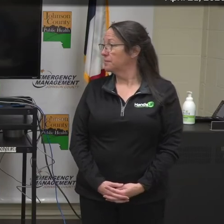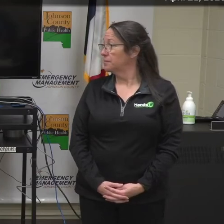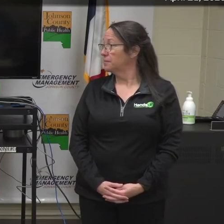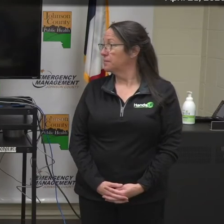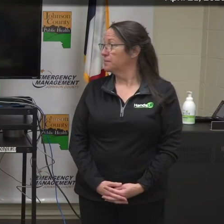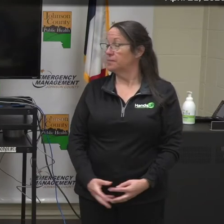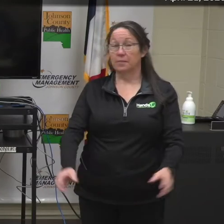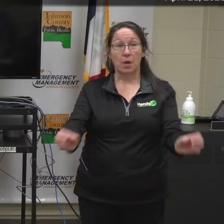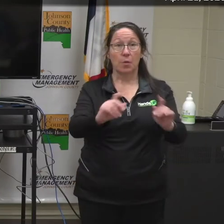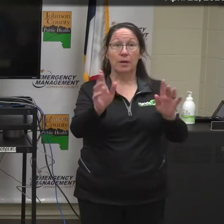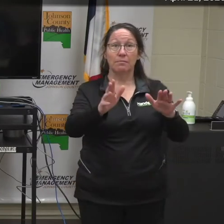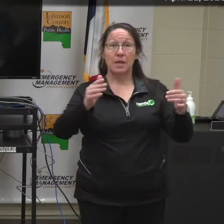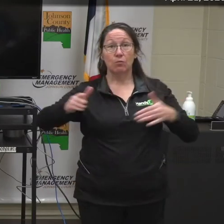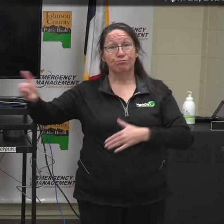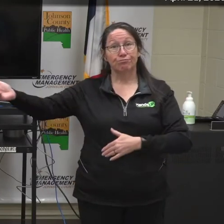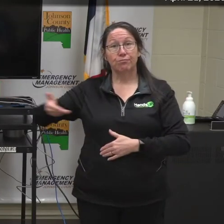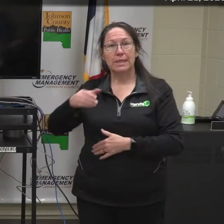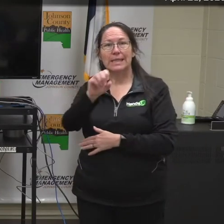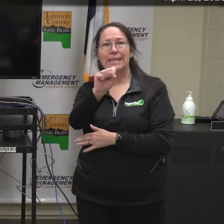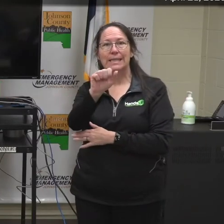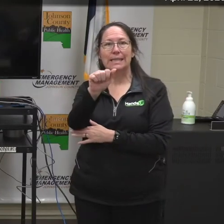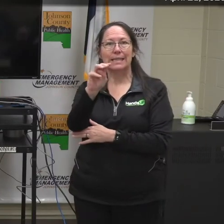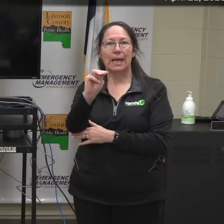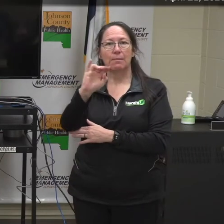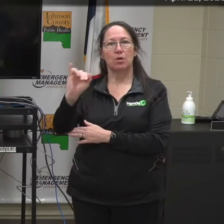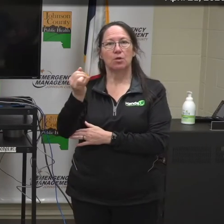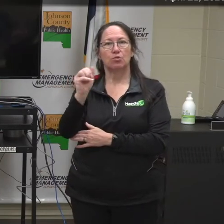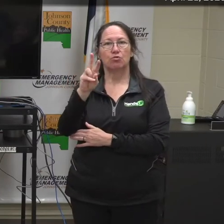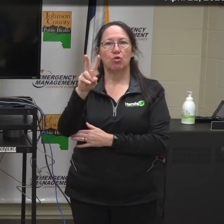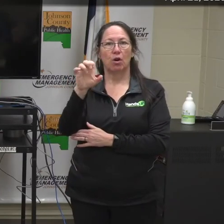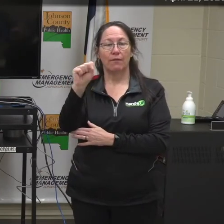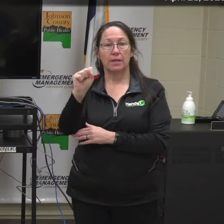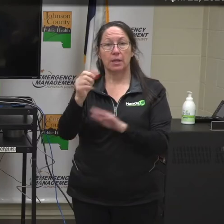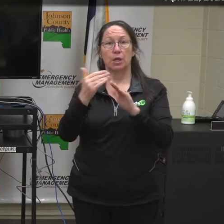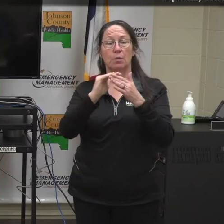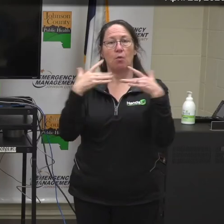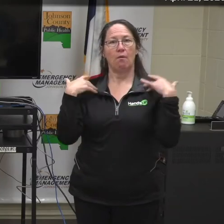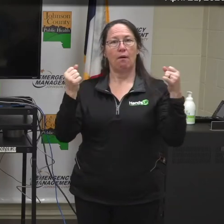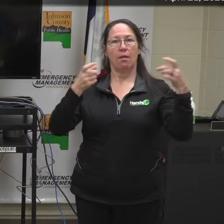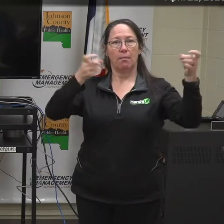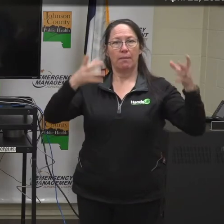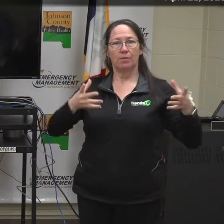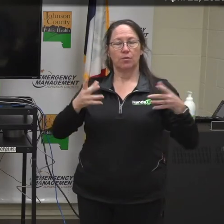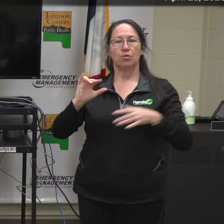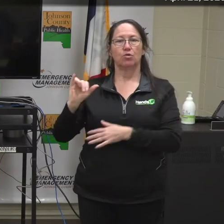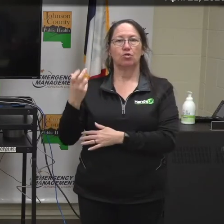all right, now we have Sam Jarvis at community health manager with Johnson County Public Health.